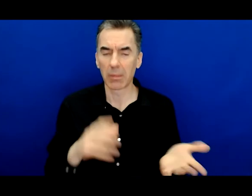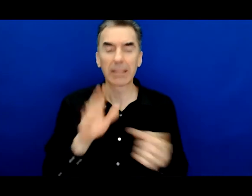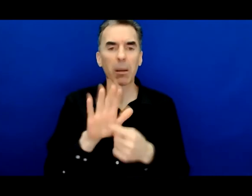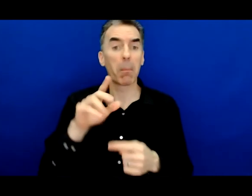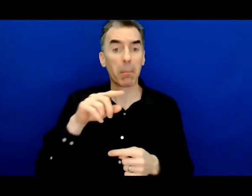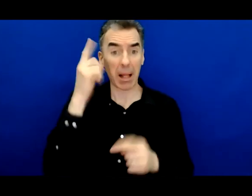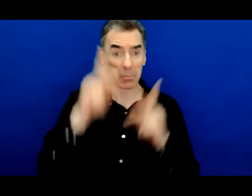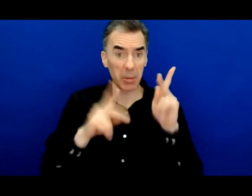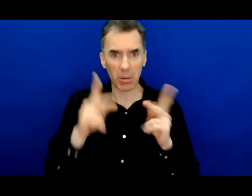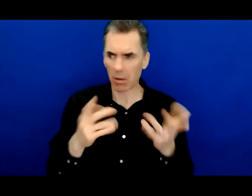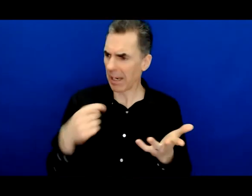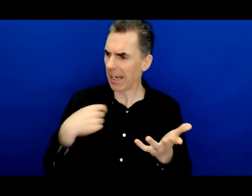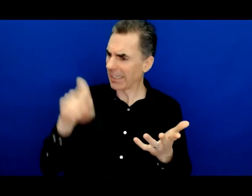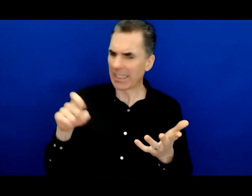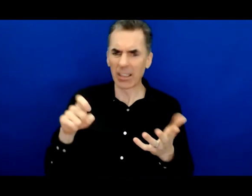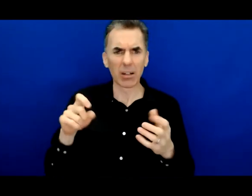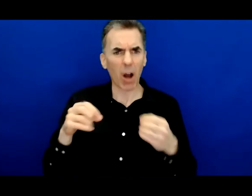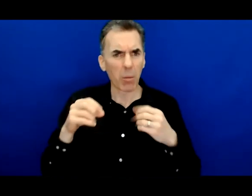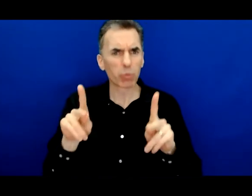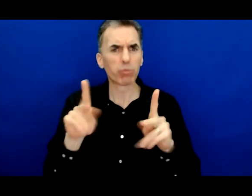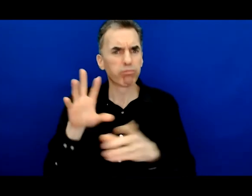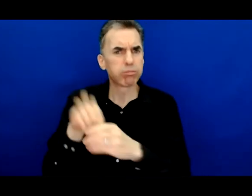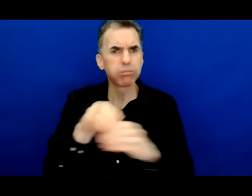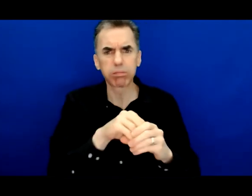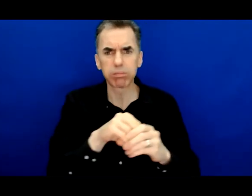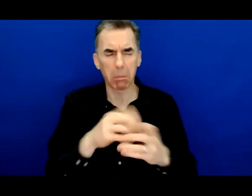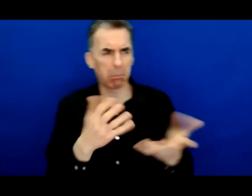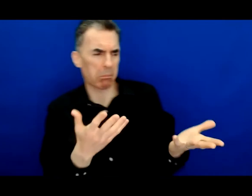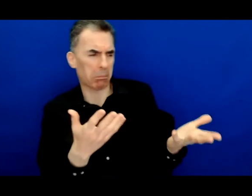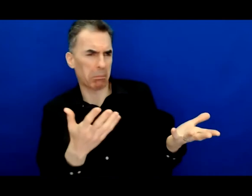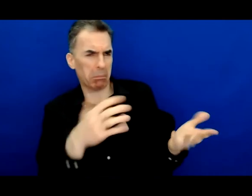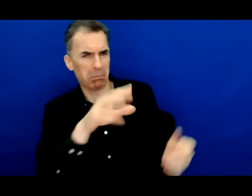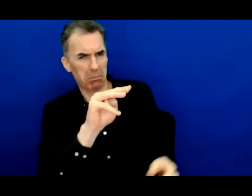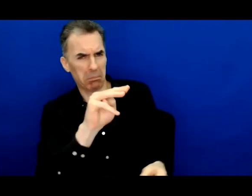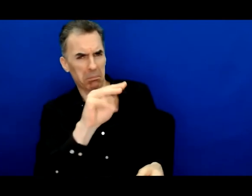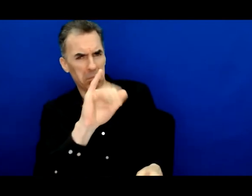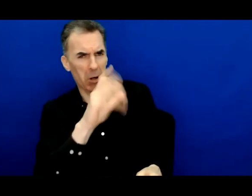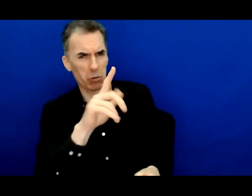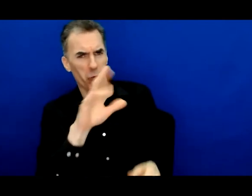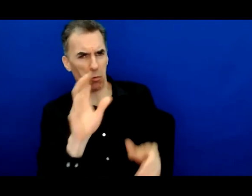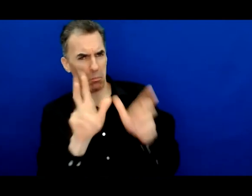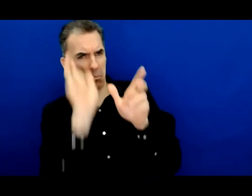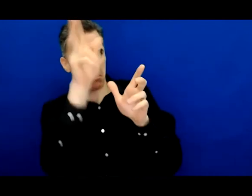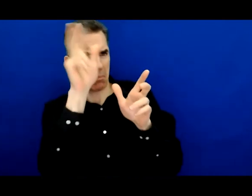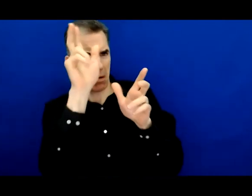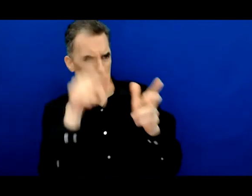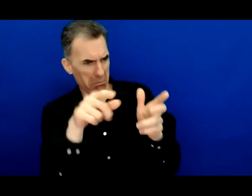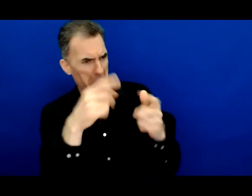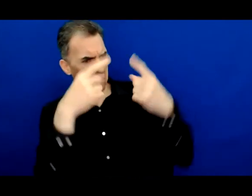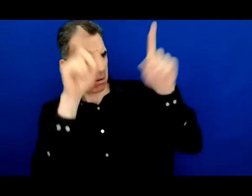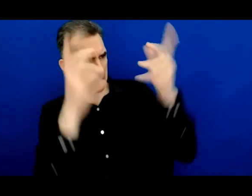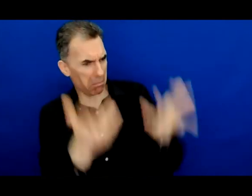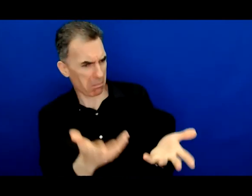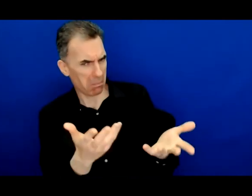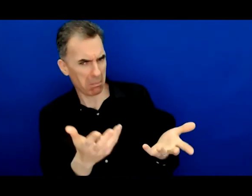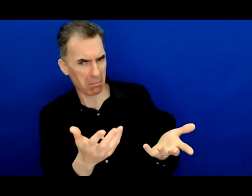look at michael jordan who points out examples of white people who made it like you know we point out examples of people of color who made it and the same